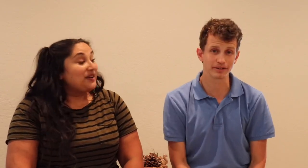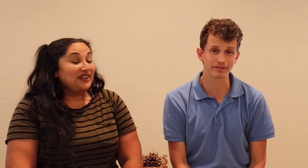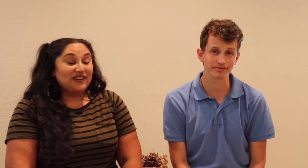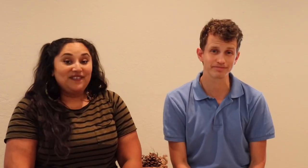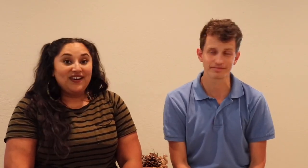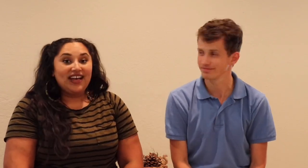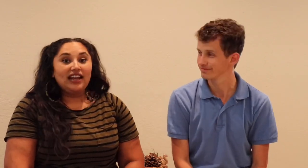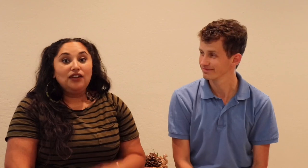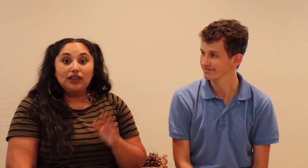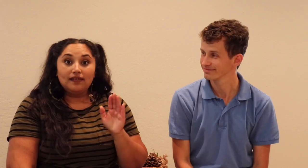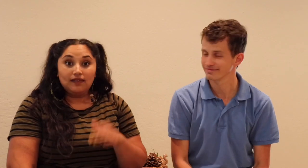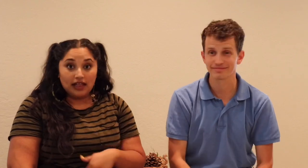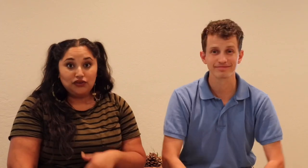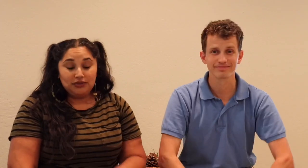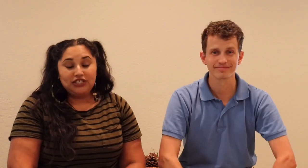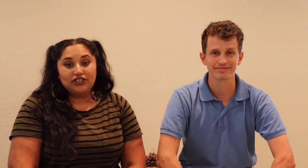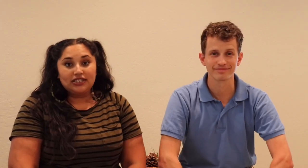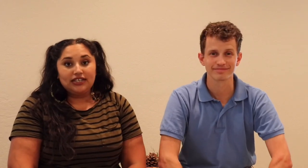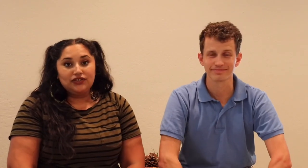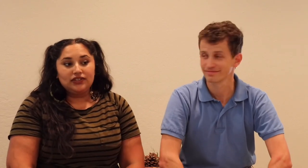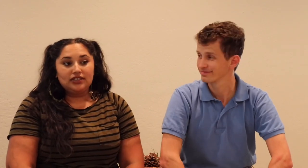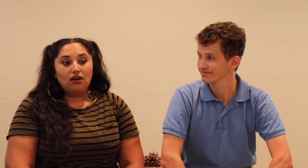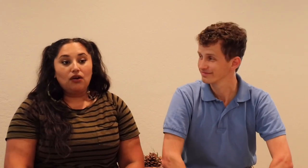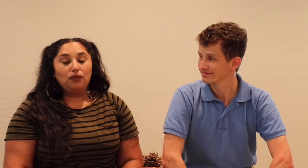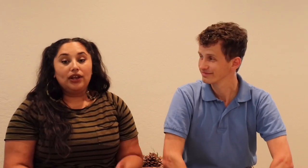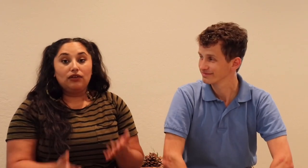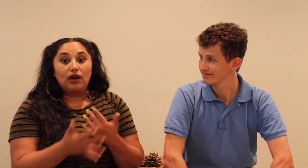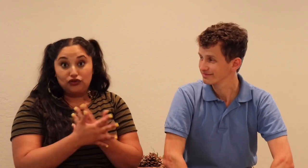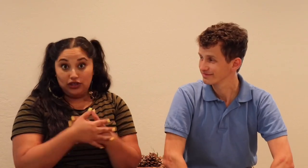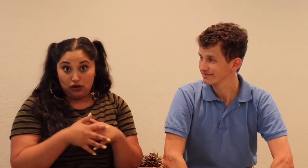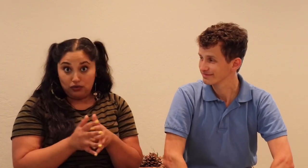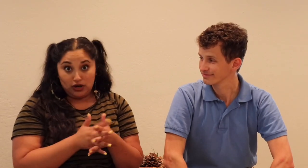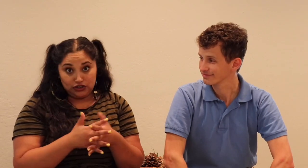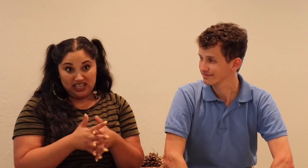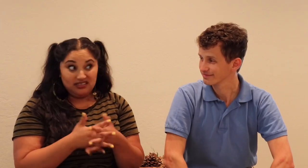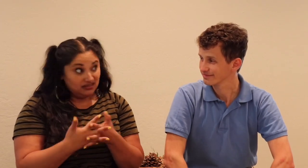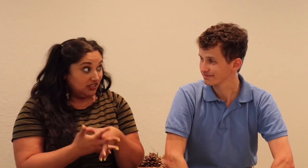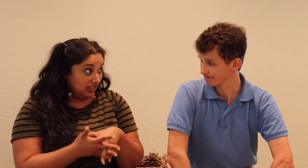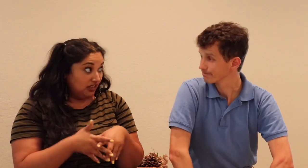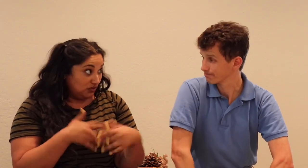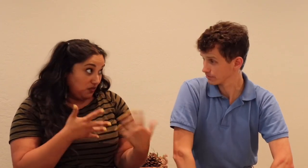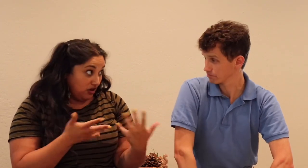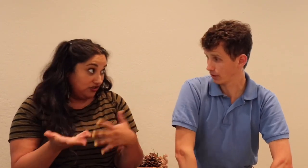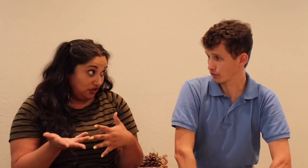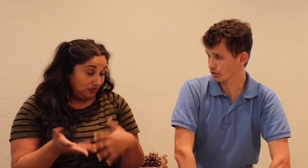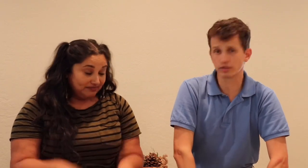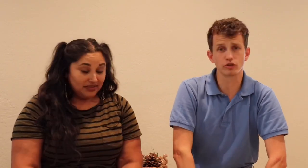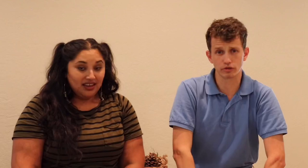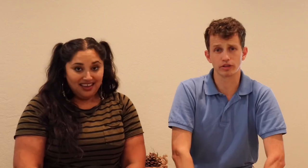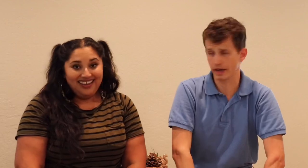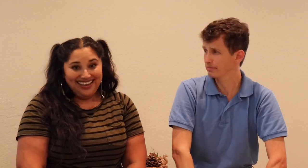Wonderful. And I know that classroom teachers like to use this song when you actually go to wash your hands in the sink with water. Of course, the YouTube couch.